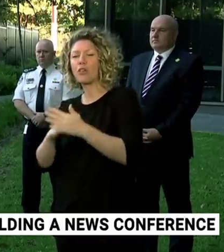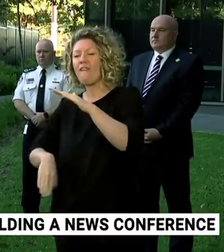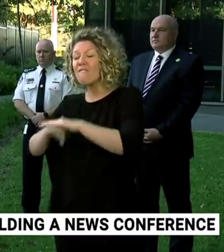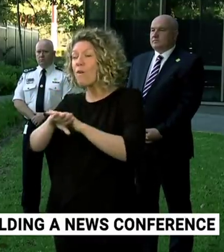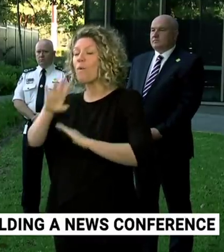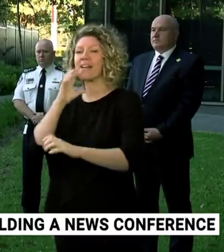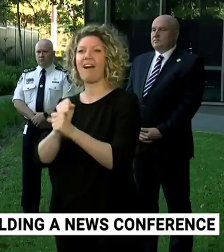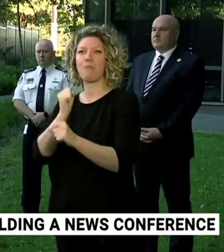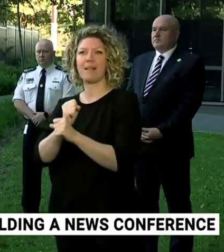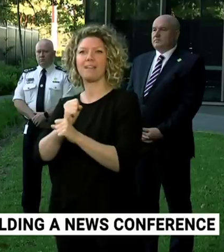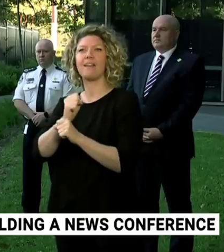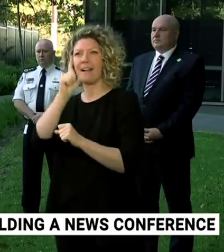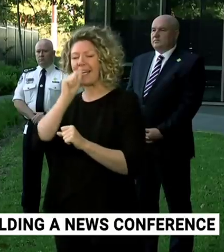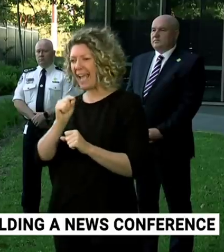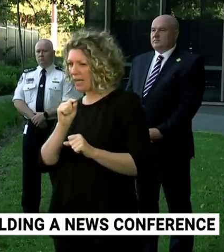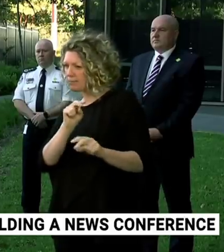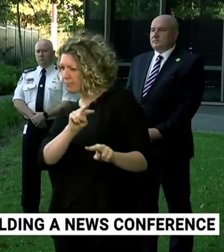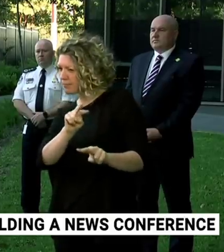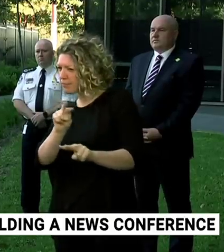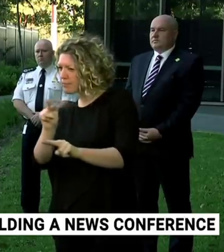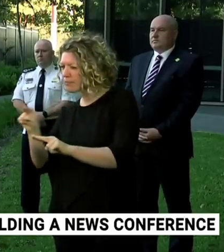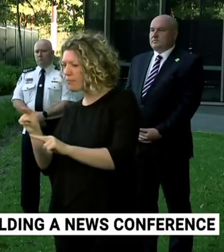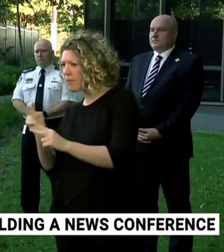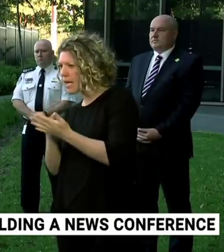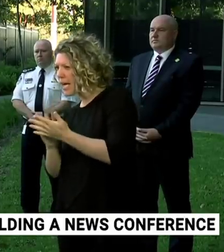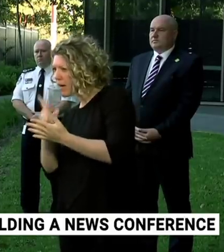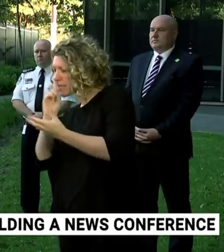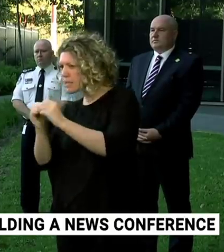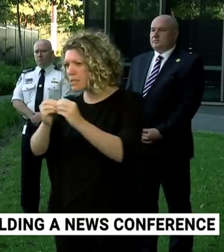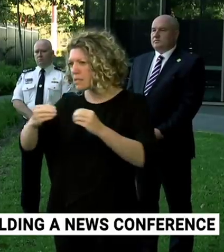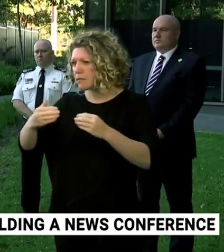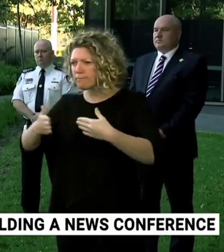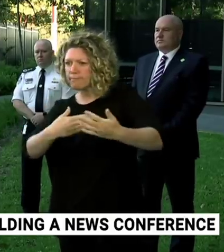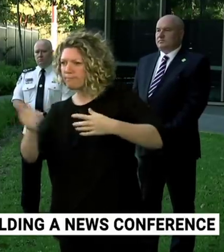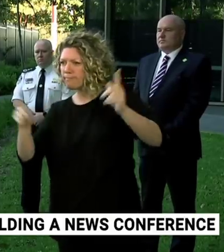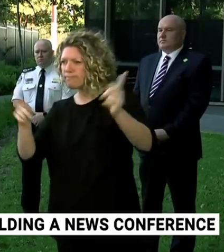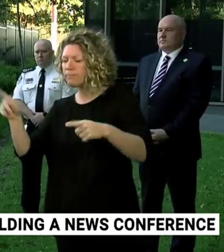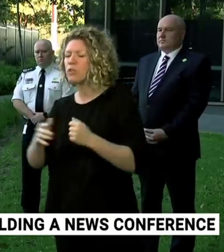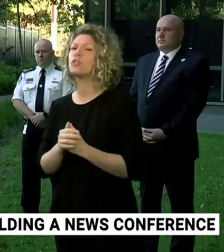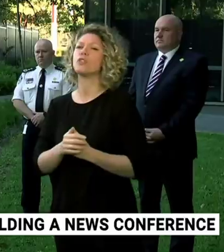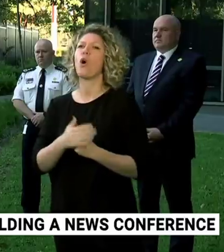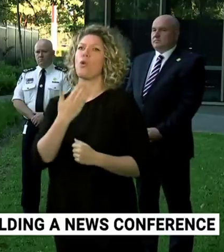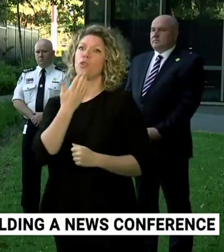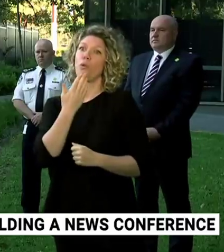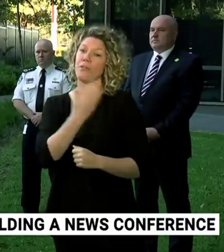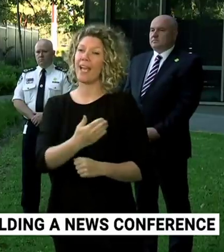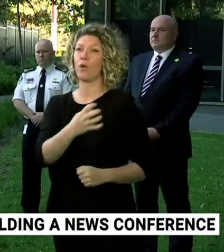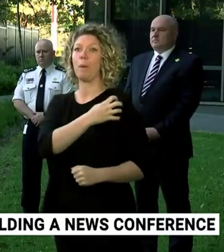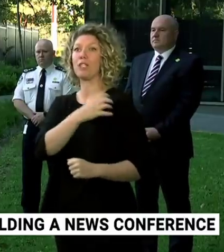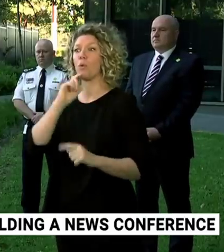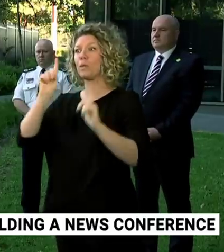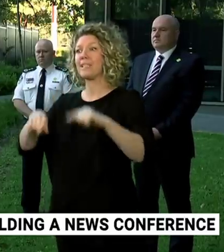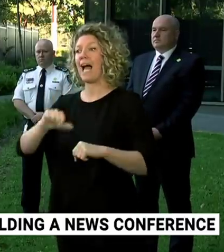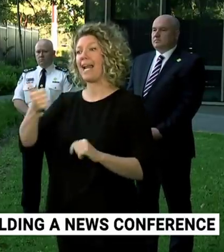approach and I really want to thank Commissioner Fitzsimmons for accepting this new role within the public service which he will commence in a month